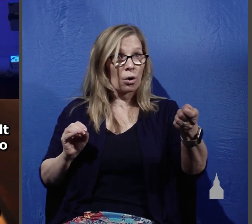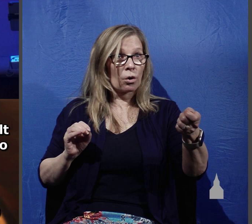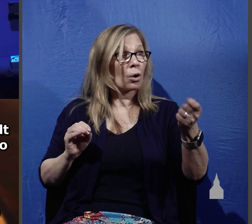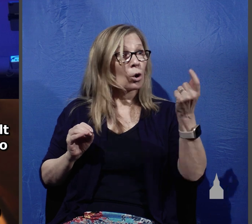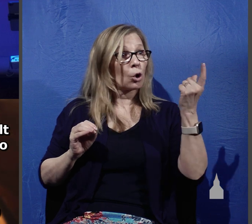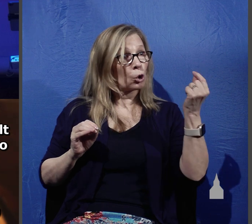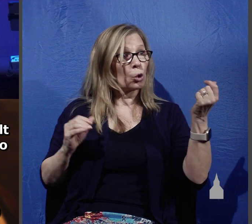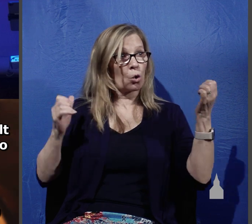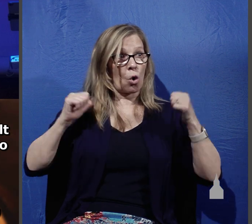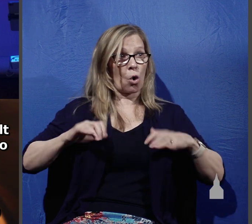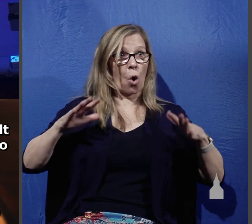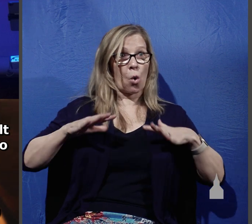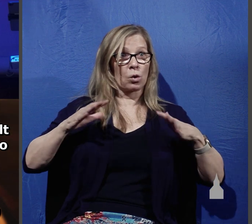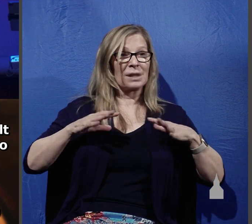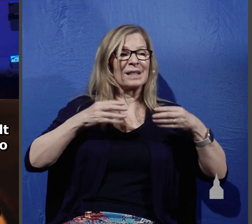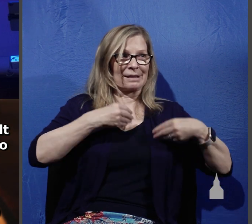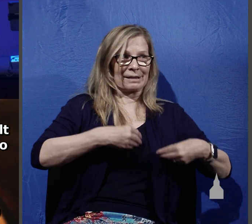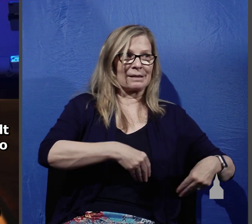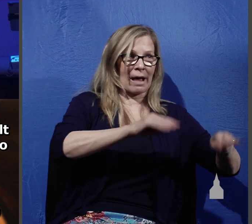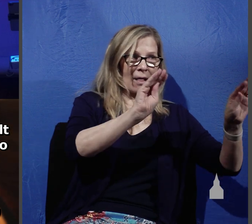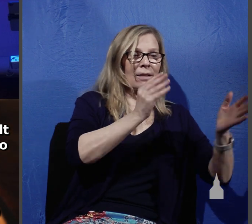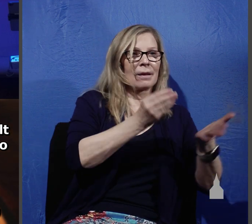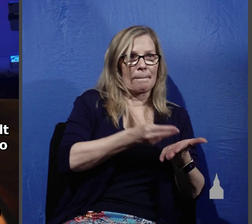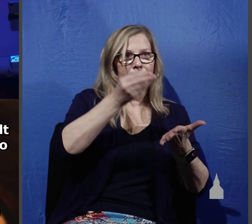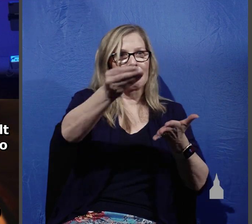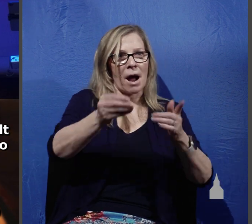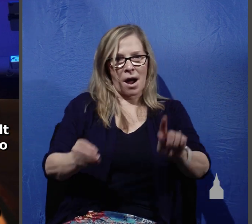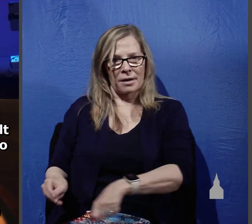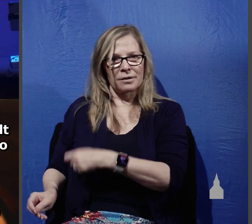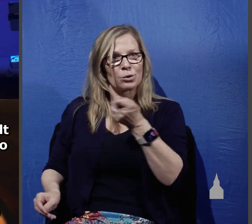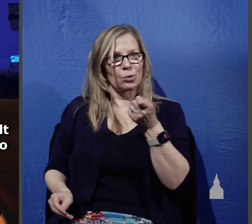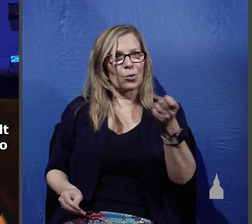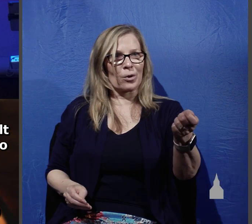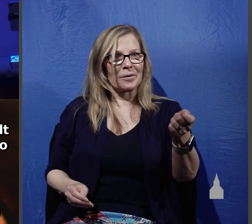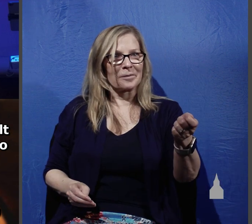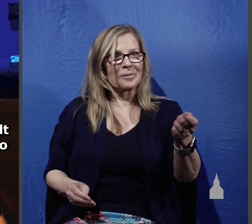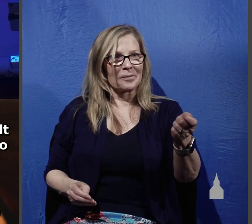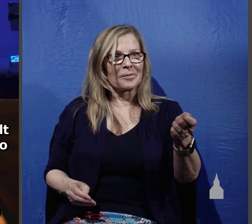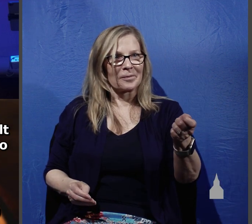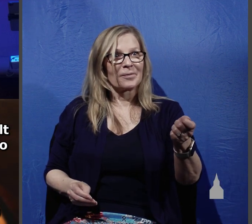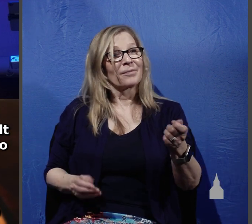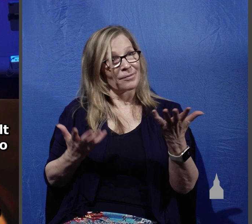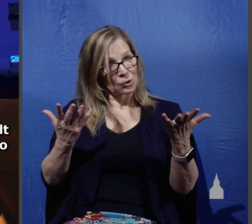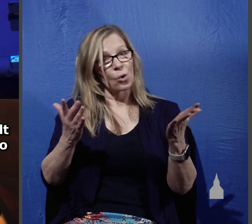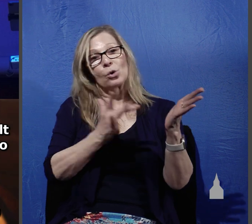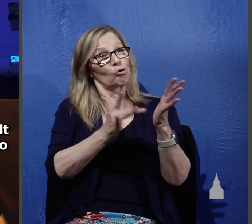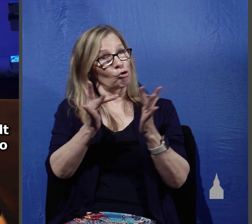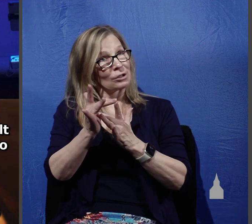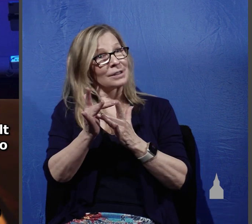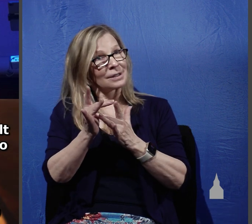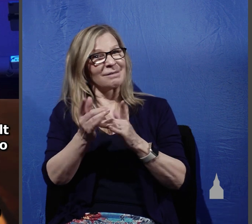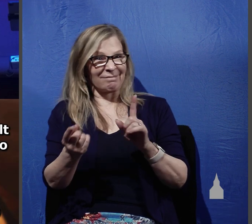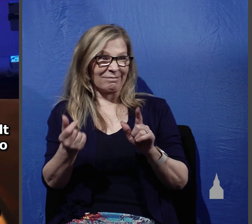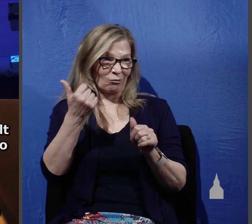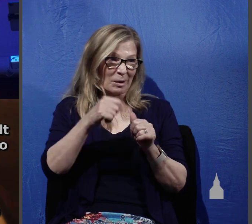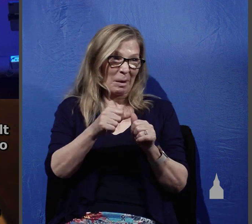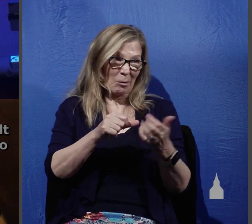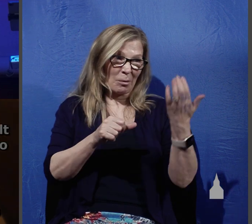now what Jesus is referring to here he's referring back to the short term